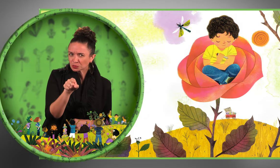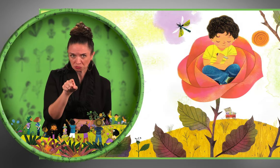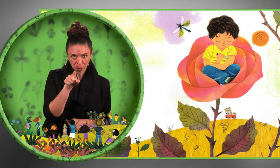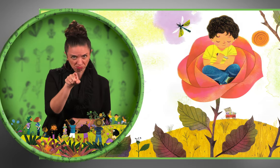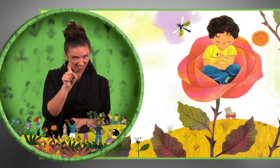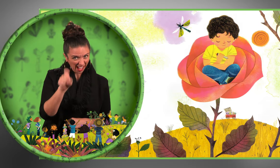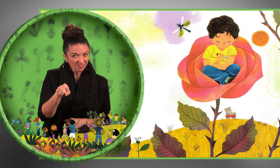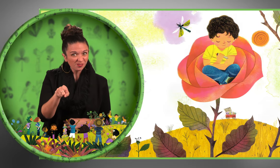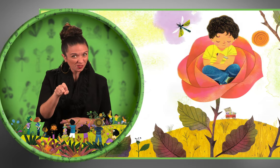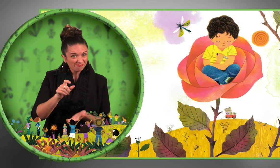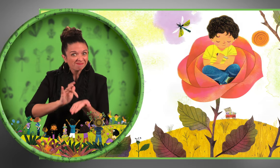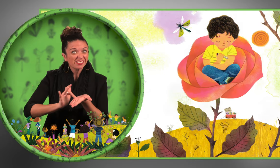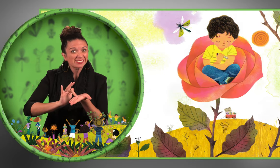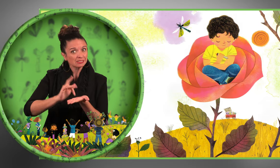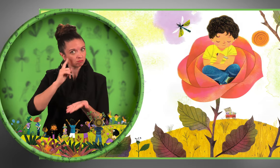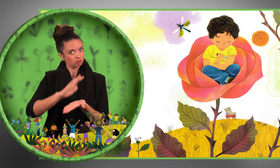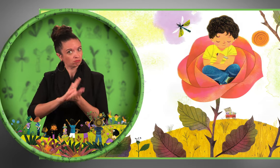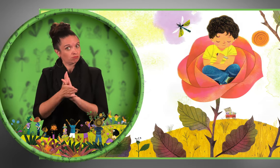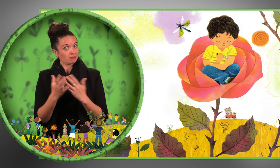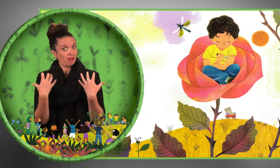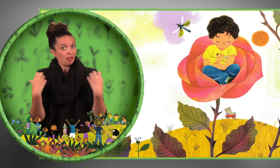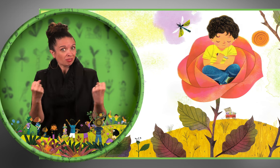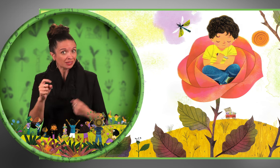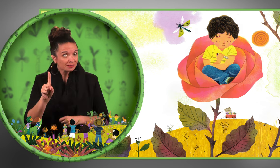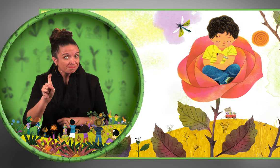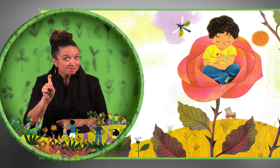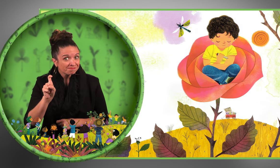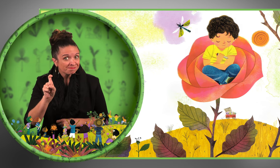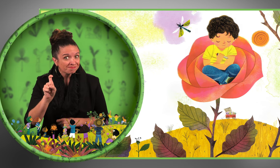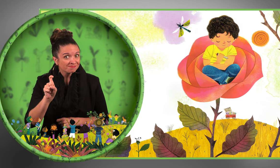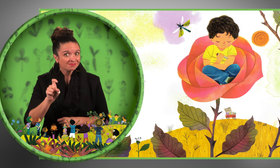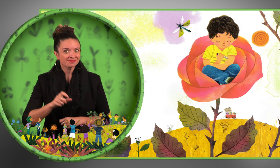Do you ever need to take medicine to be healthy?